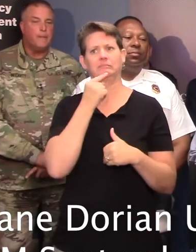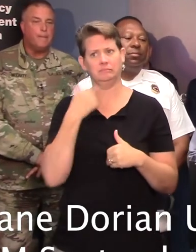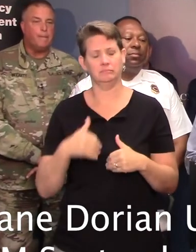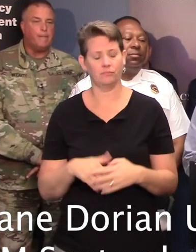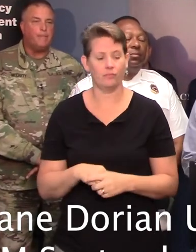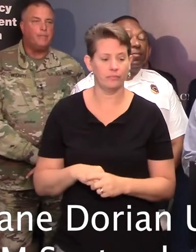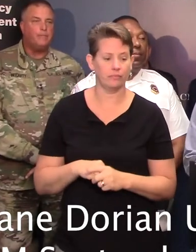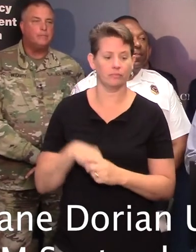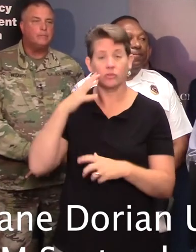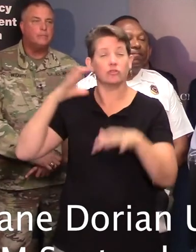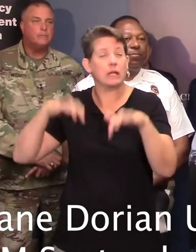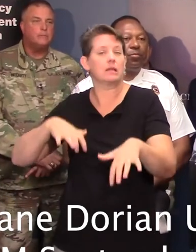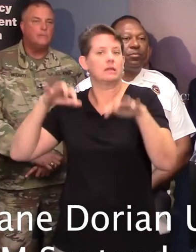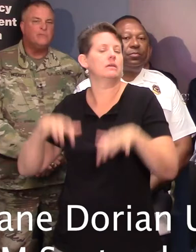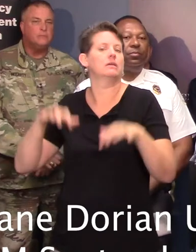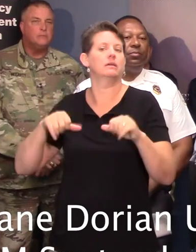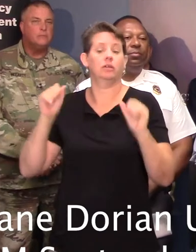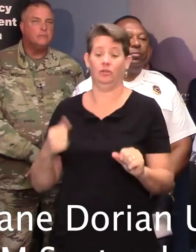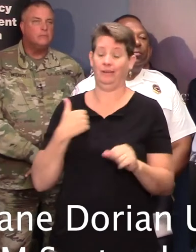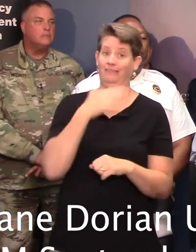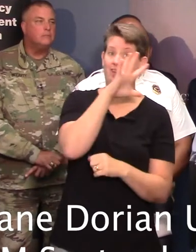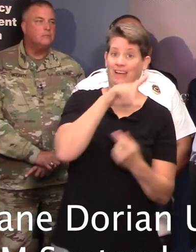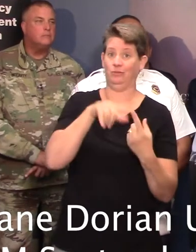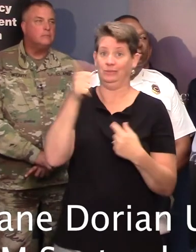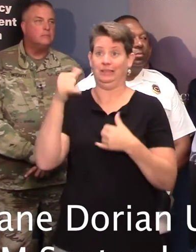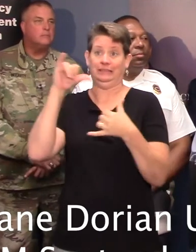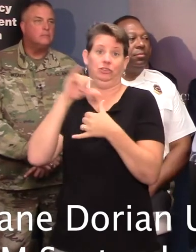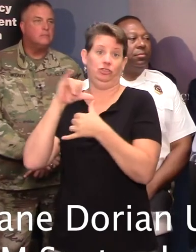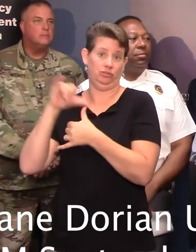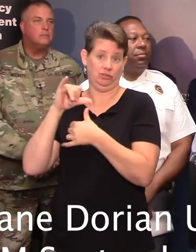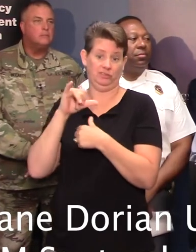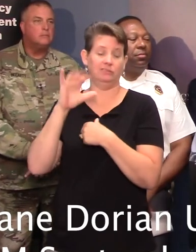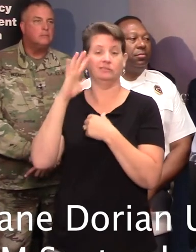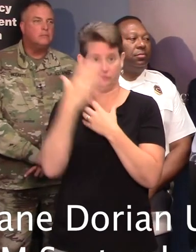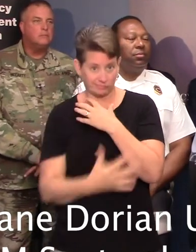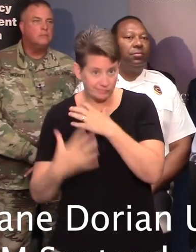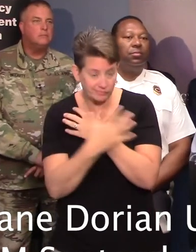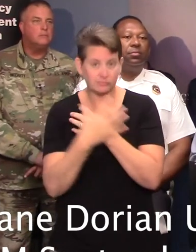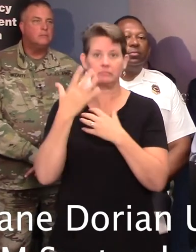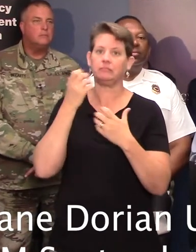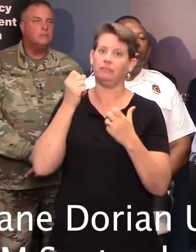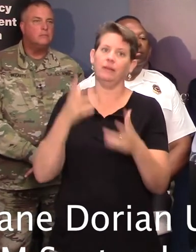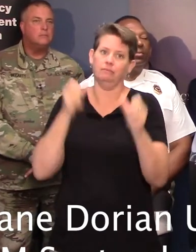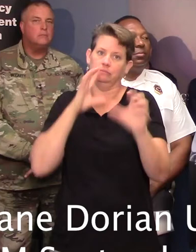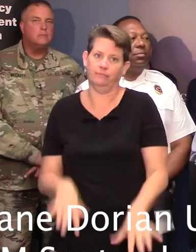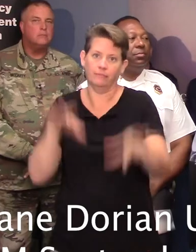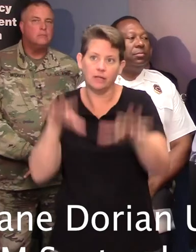addition, heavy rainfall could produce more than five to ten inches of rain across coastal areas, likely resulting in flash flooding.